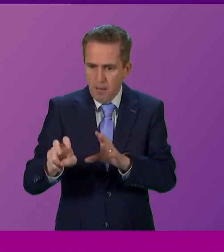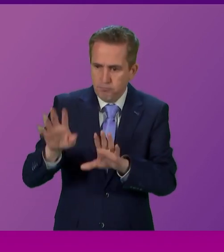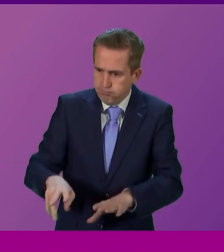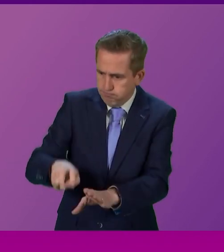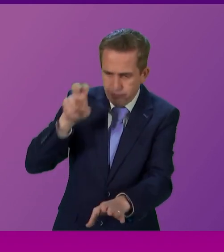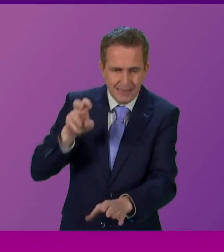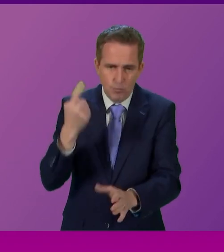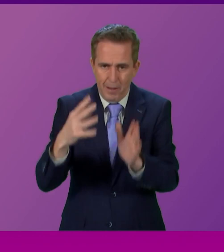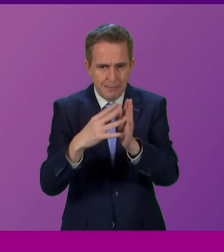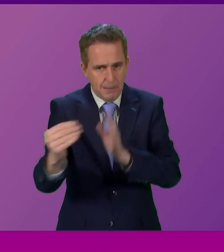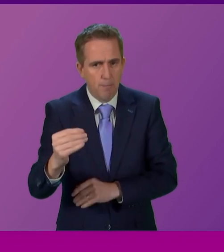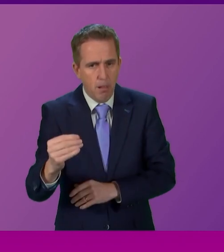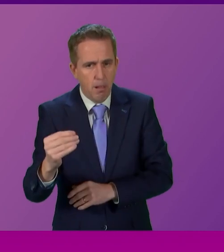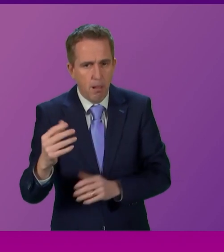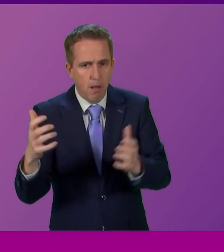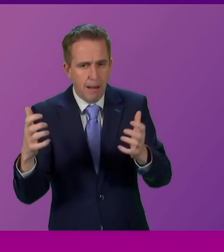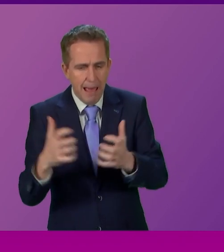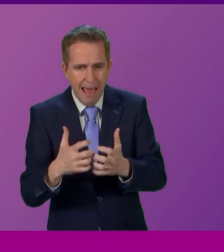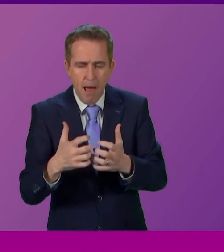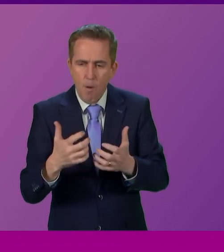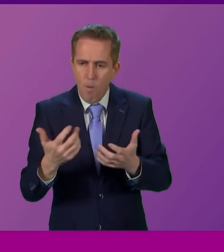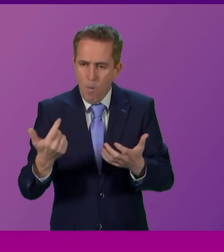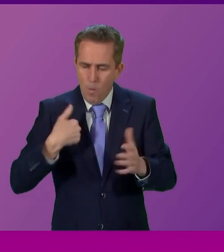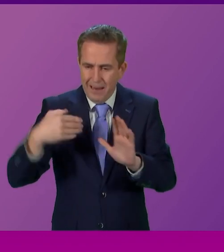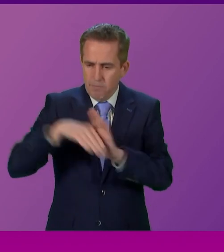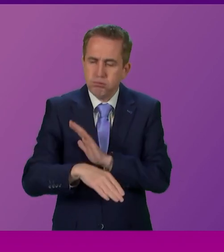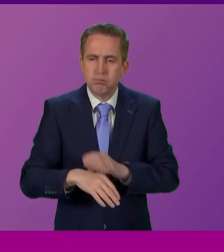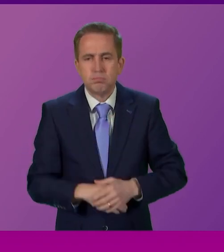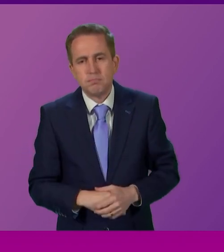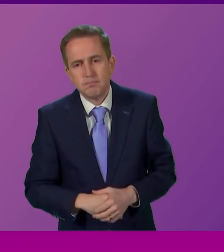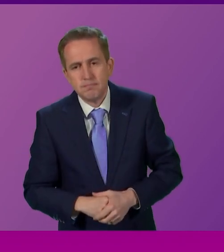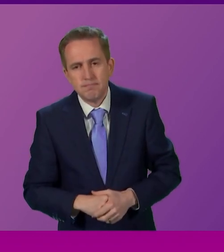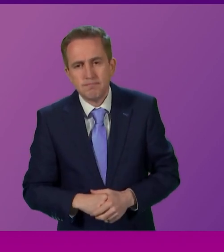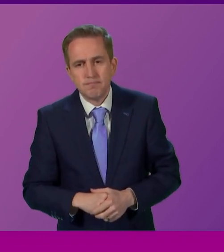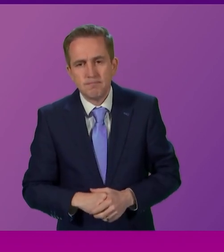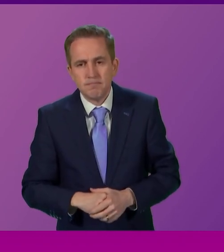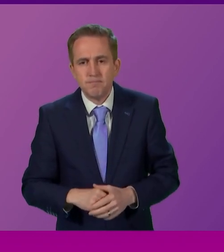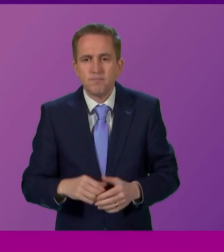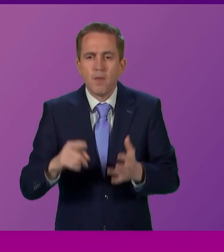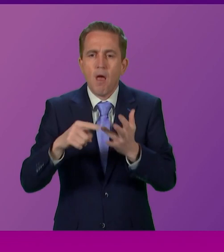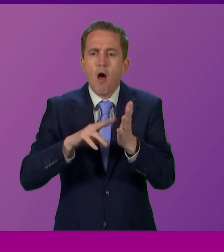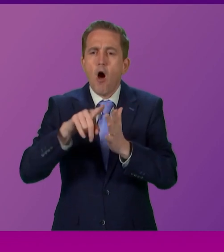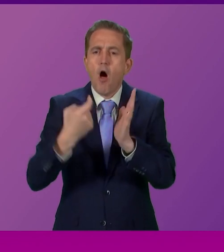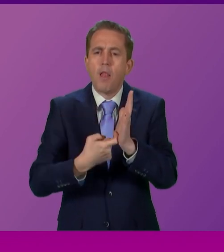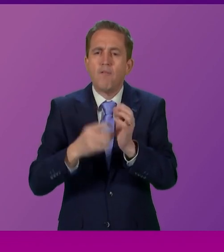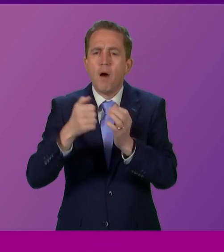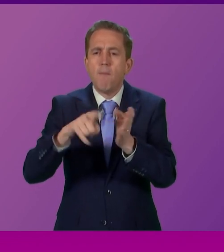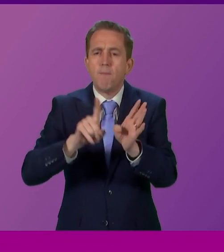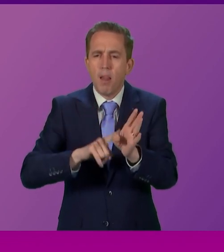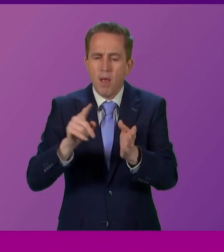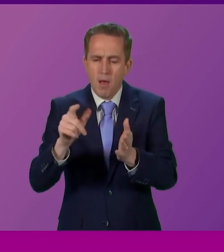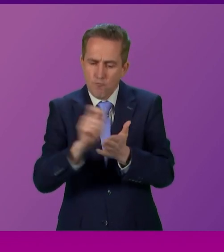example and eloquently highlighted by the Cabinet Secretary in his remarks. As Oliver Buller put it in his recent book,